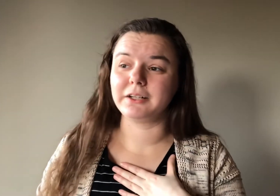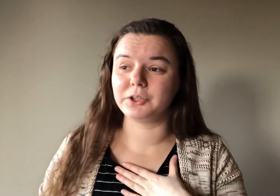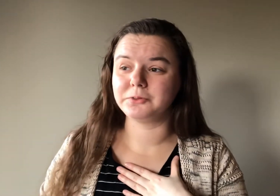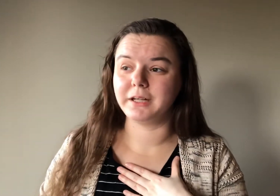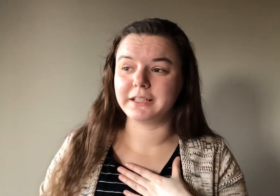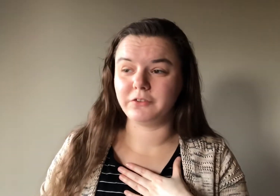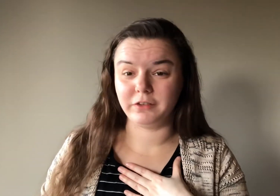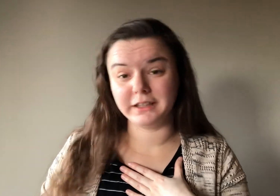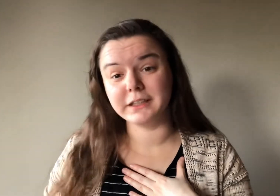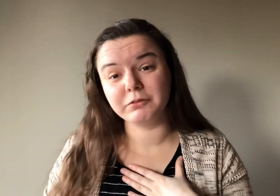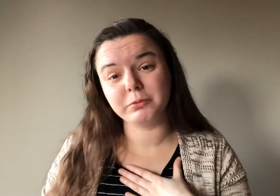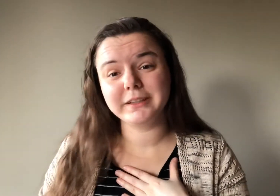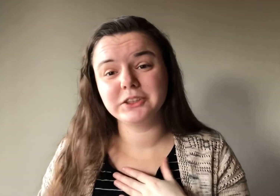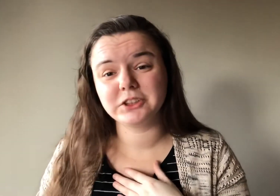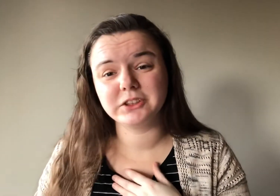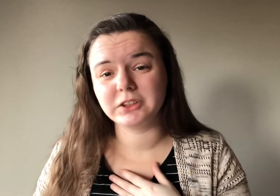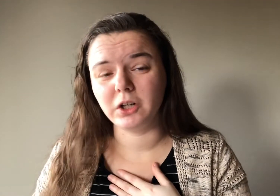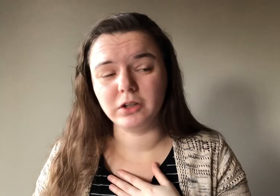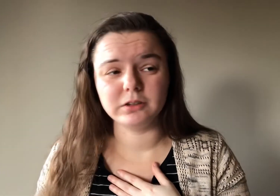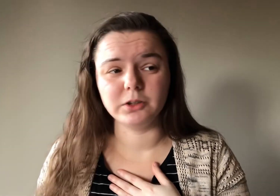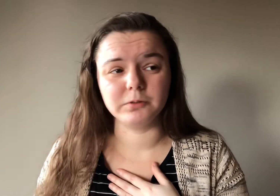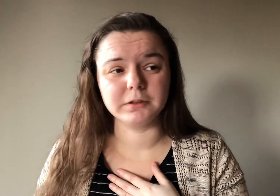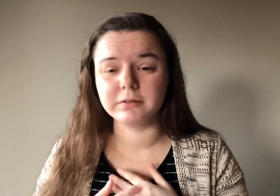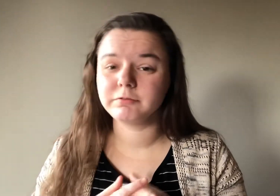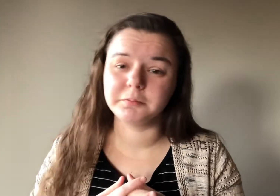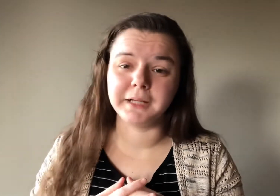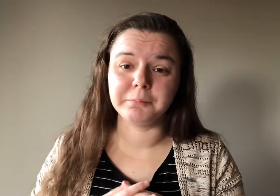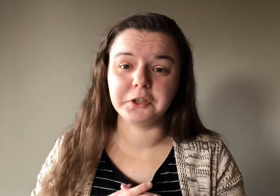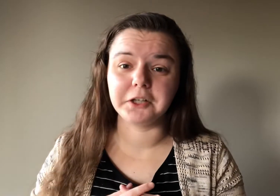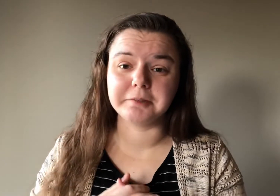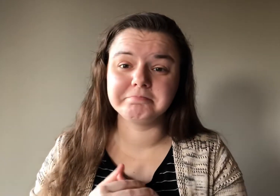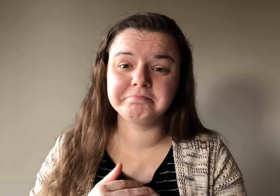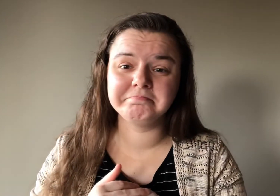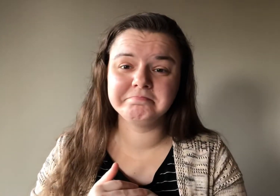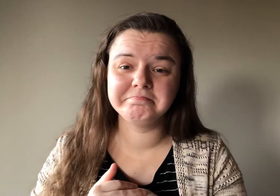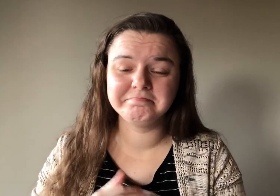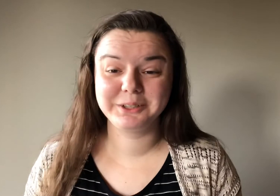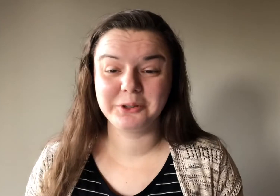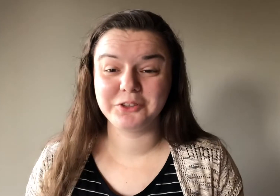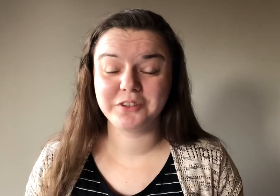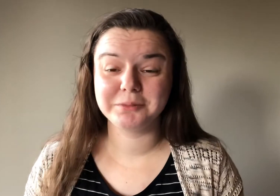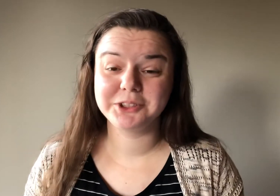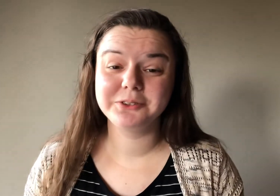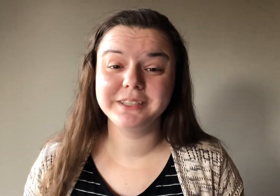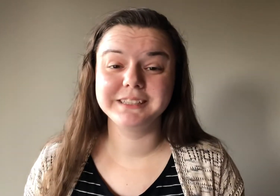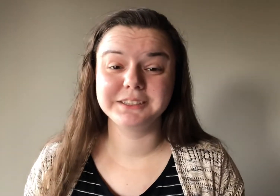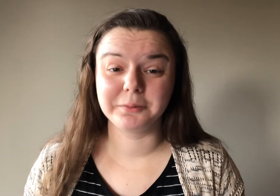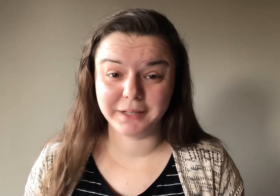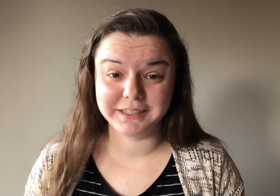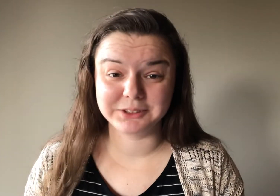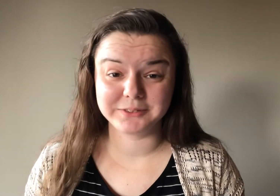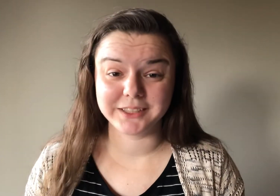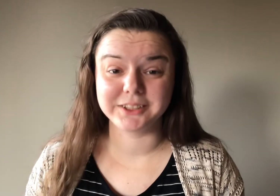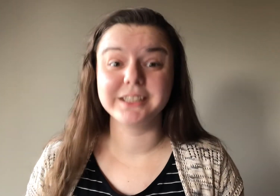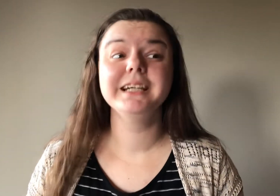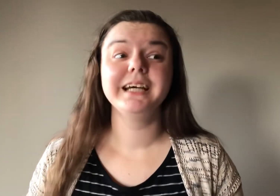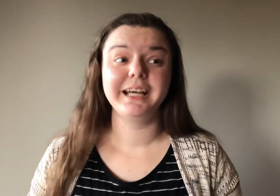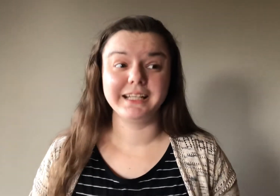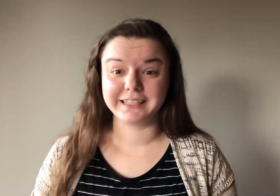heard Rocky sing and it was really just all over from that point on. And question number two is your bias wrecker? And